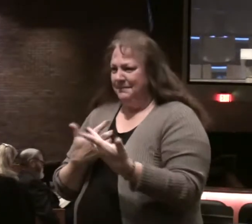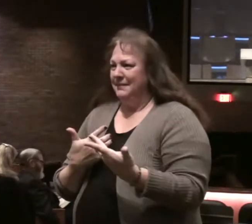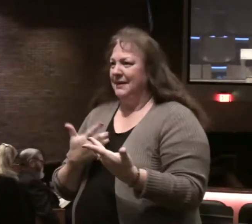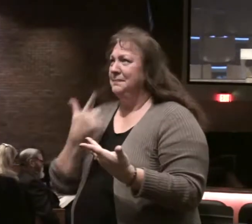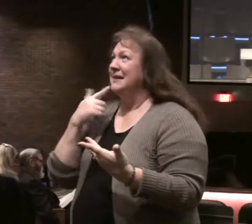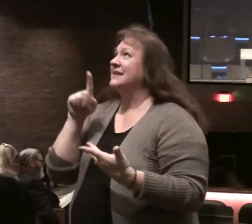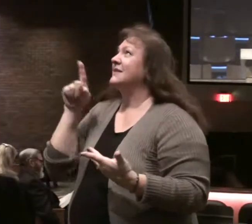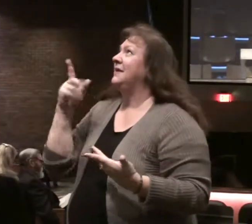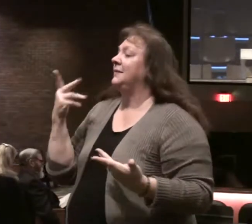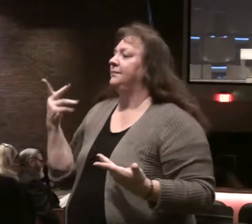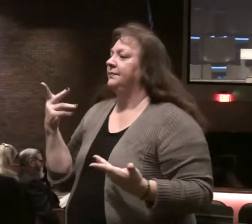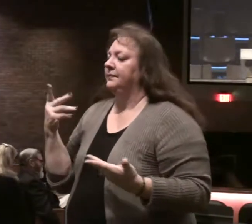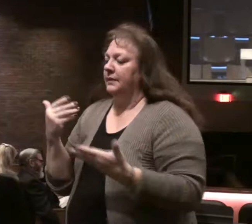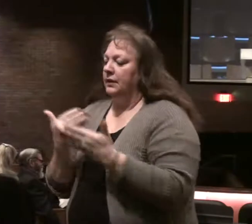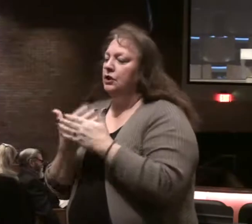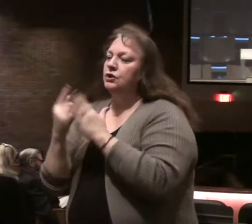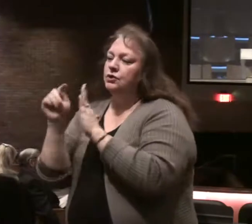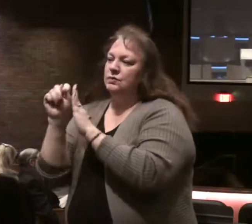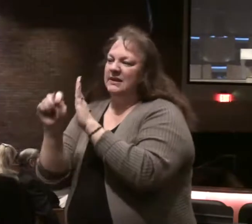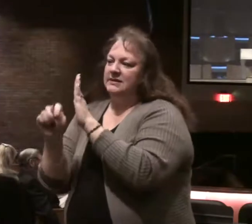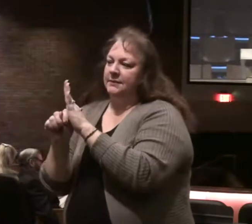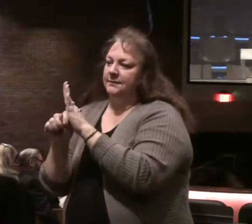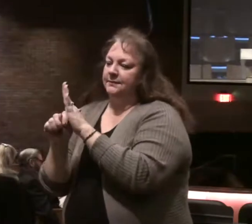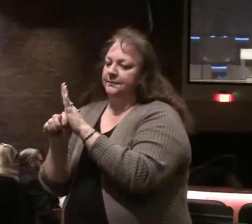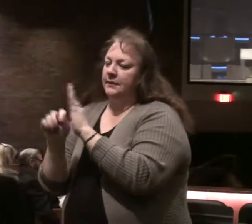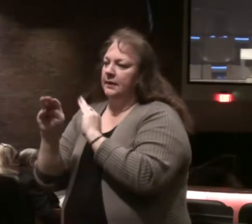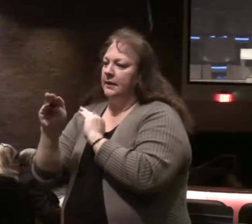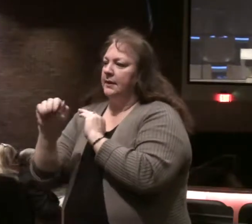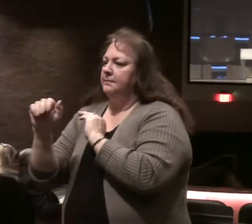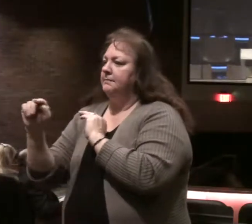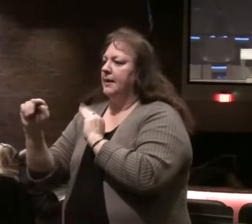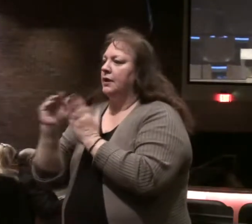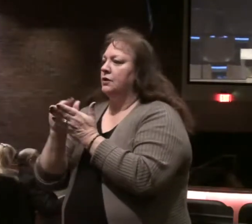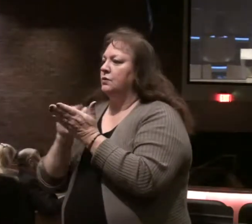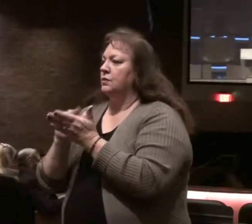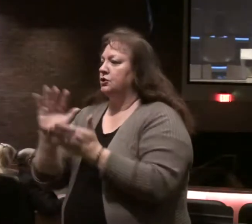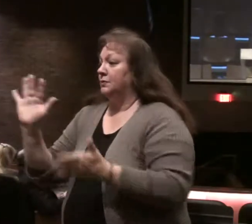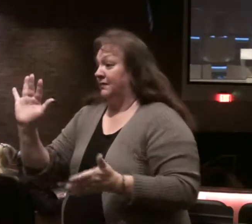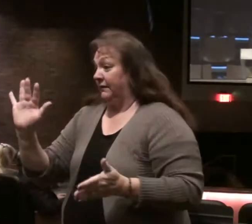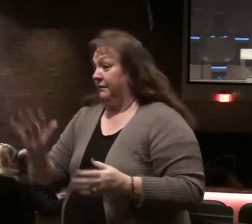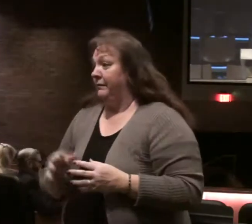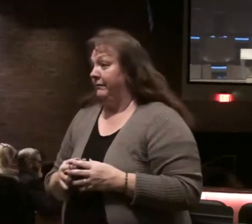sake. to New Testament, go to Matthew chapter 5 if you would.